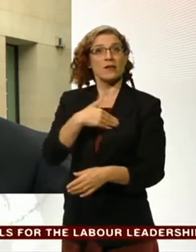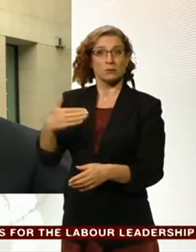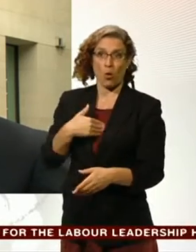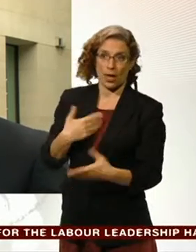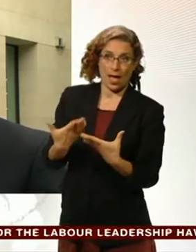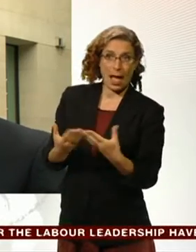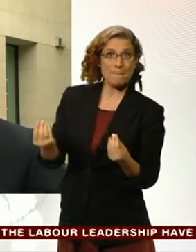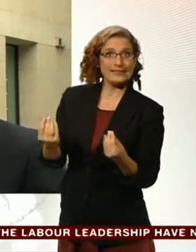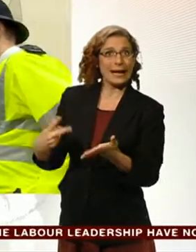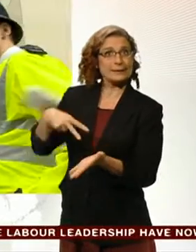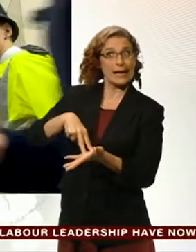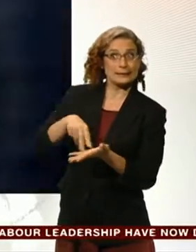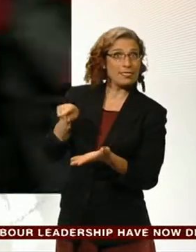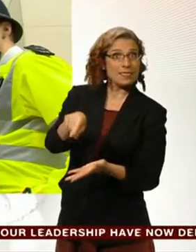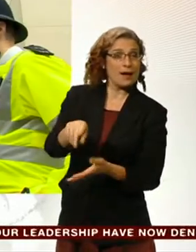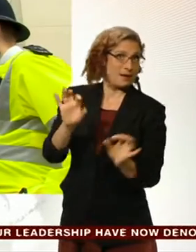empty.